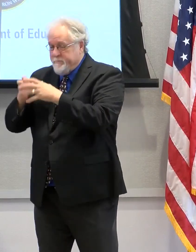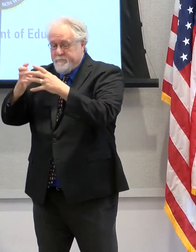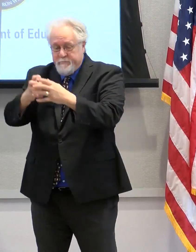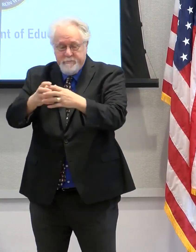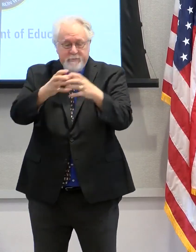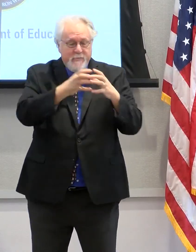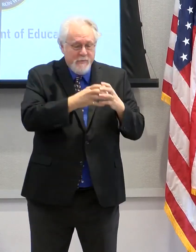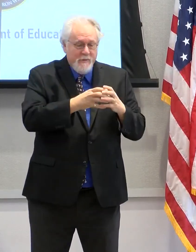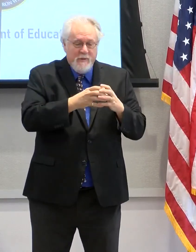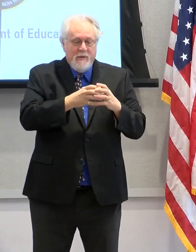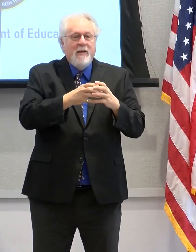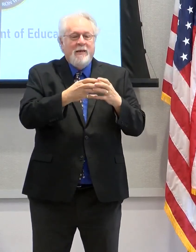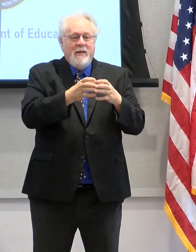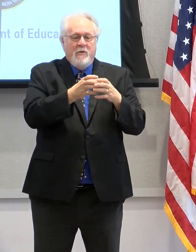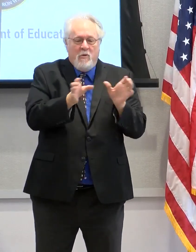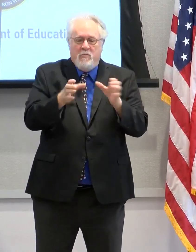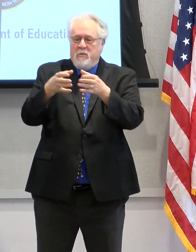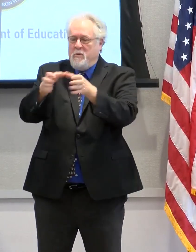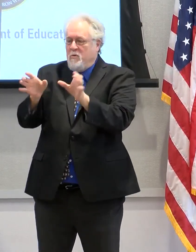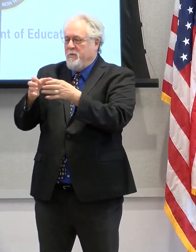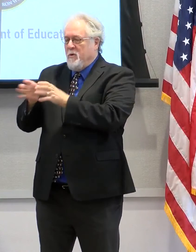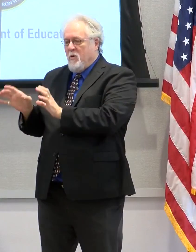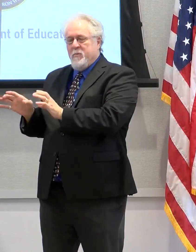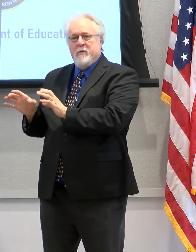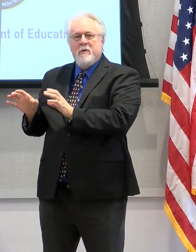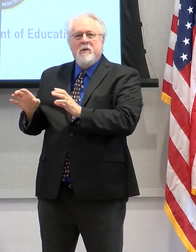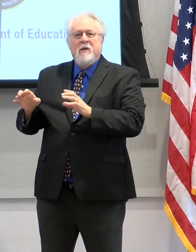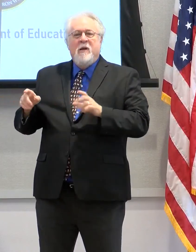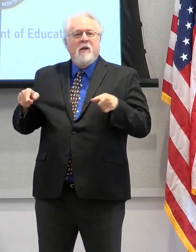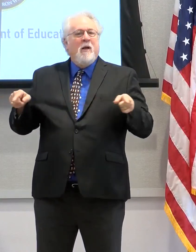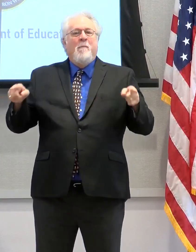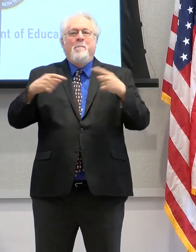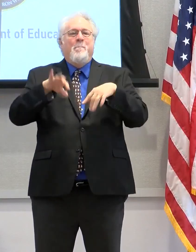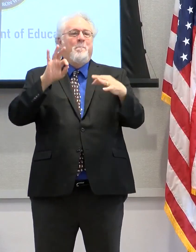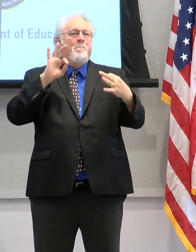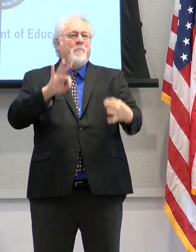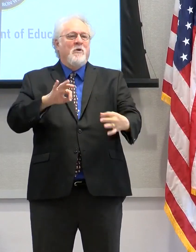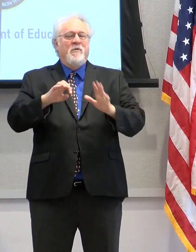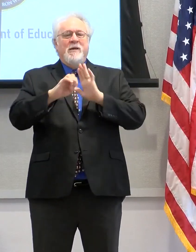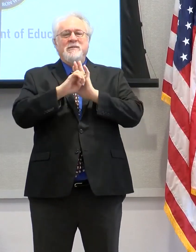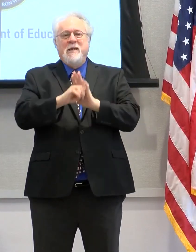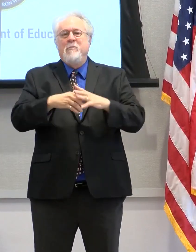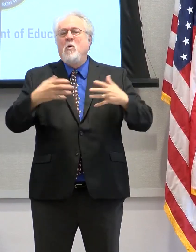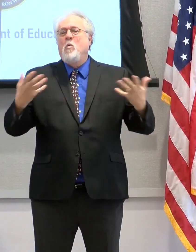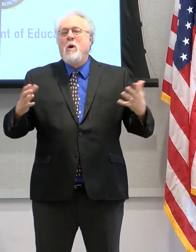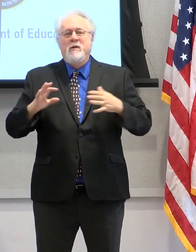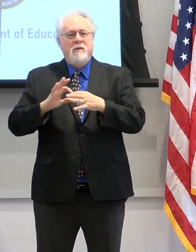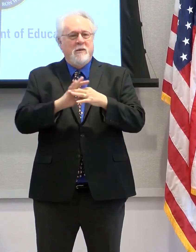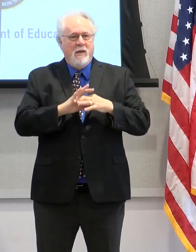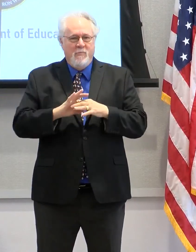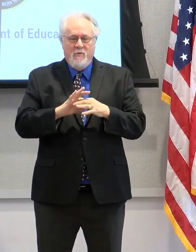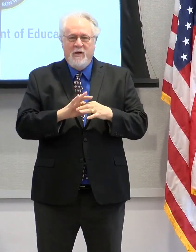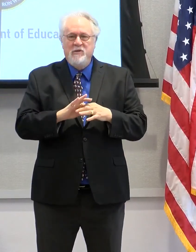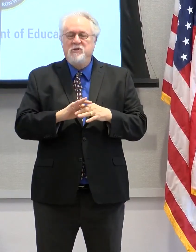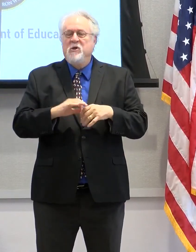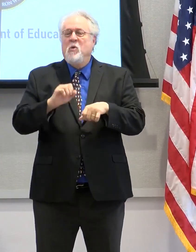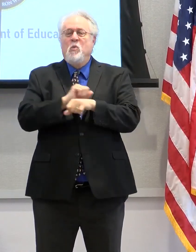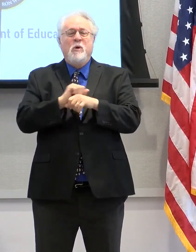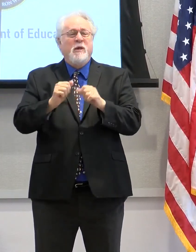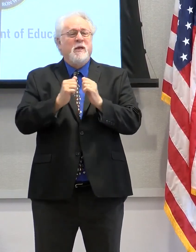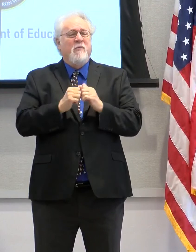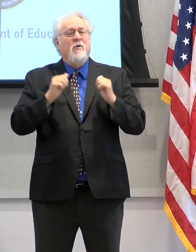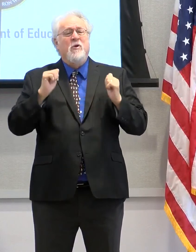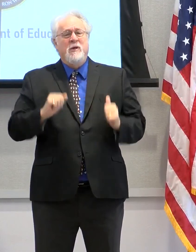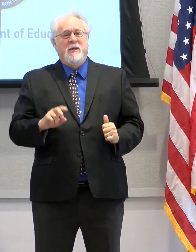to stop working in silos. Well, this is a perfect example of what collaboration, working together